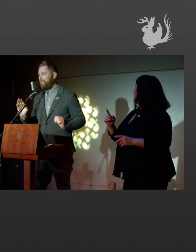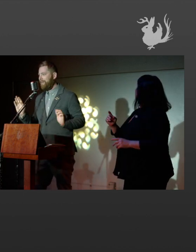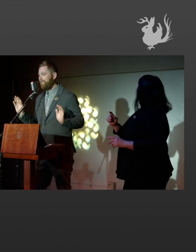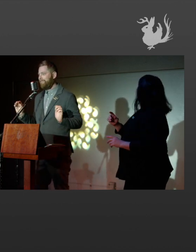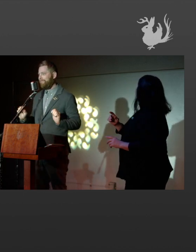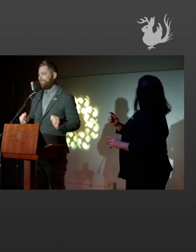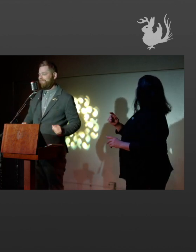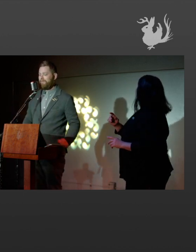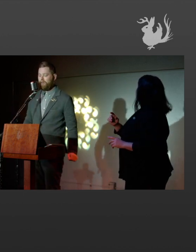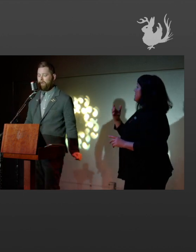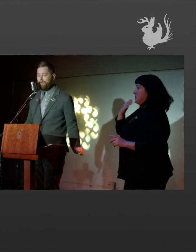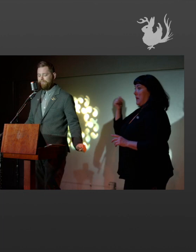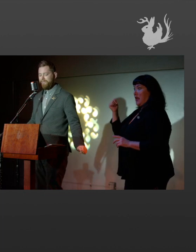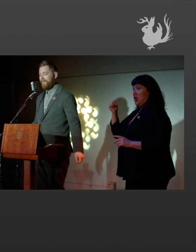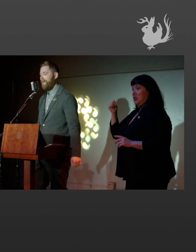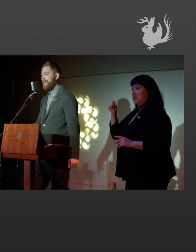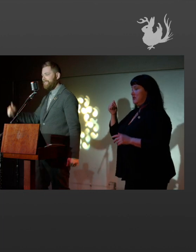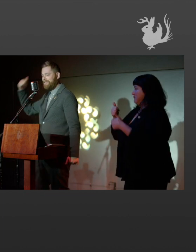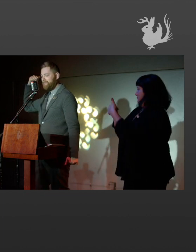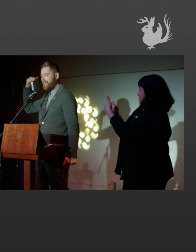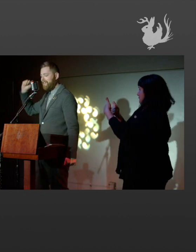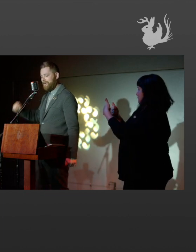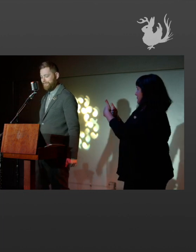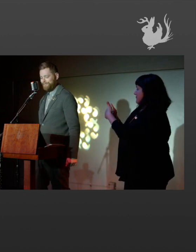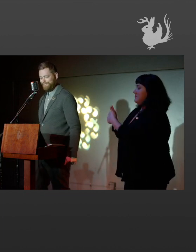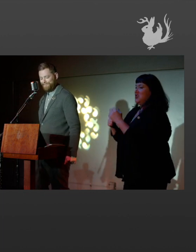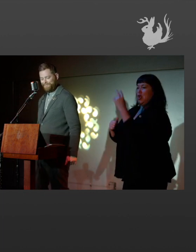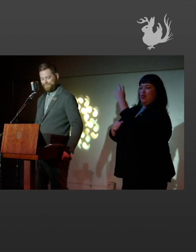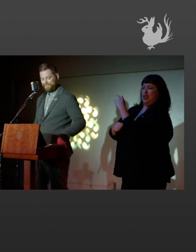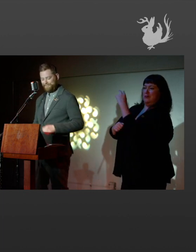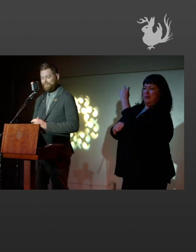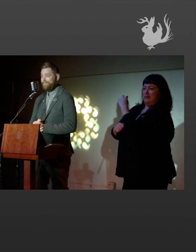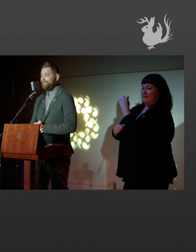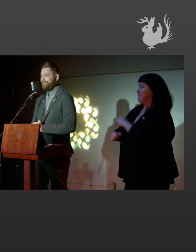Yeah, better? Cool. All right, so check her out.